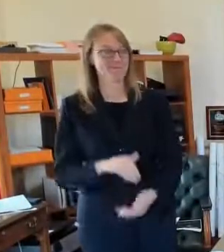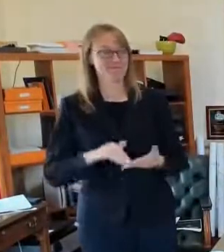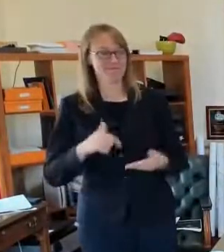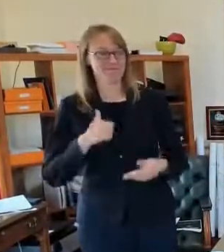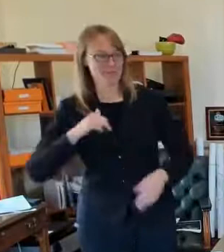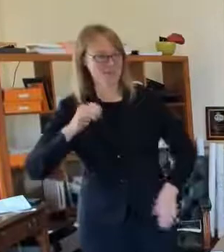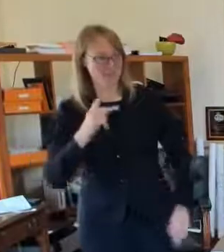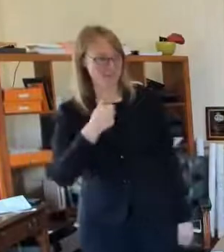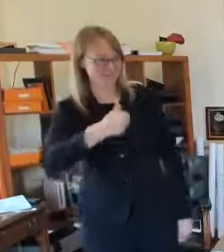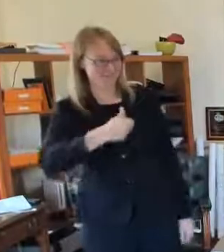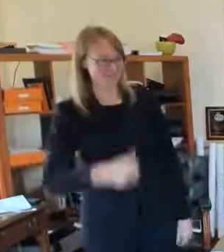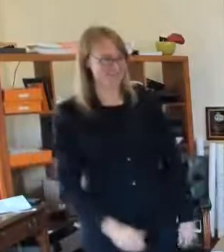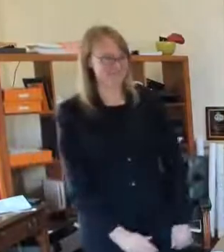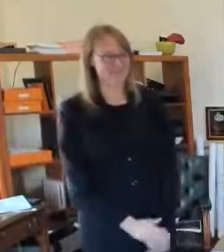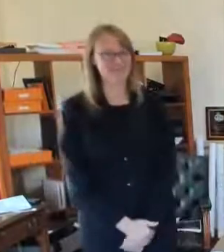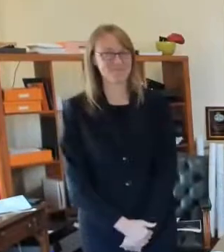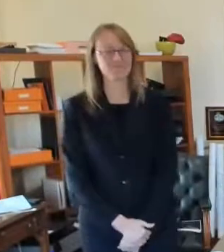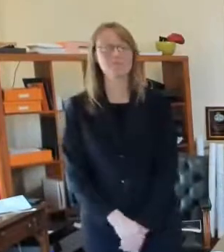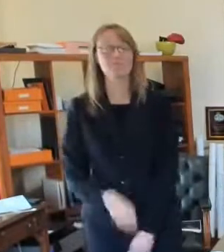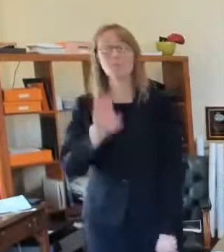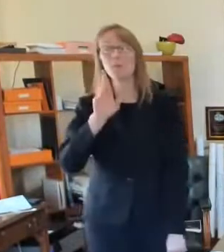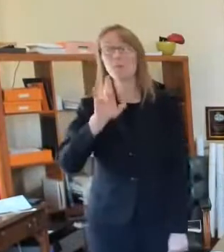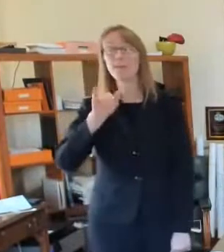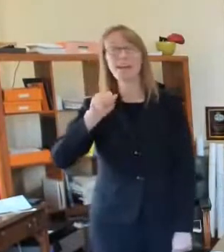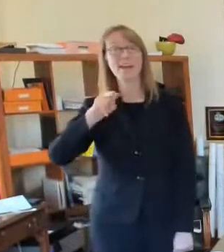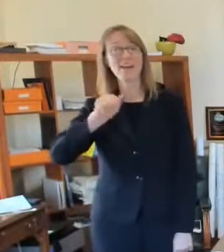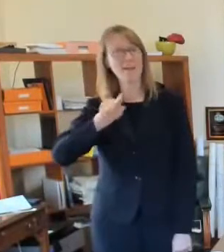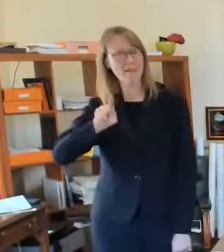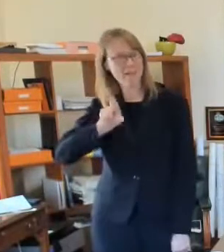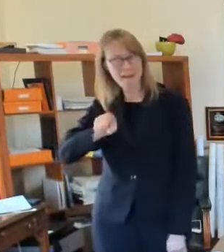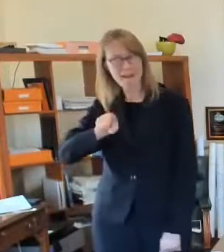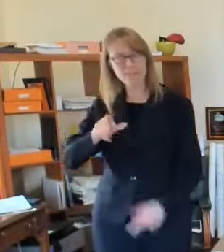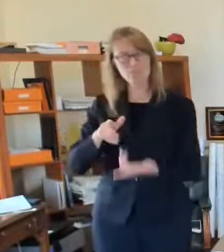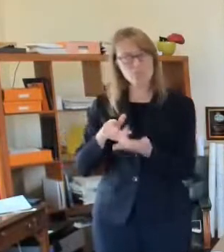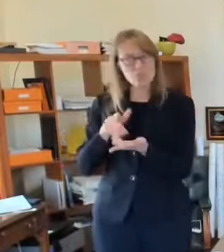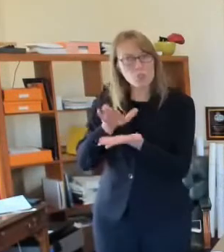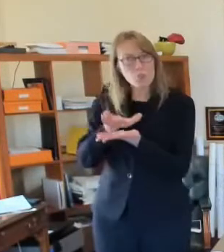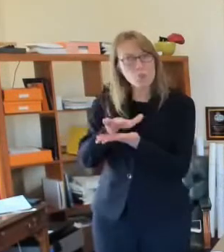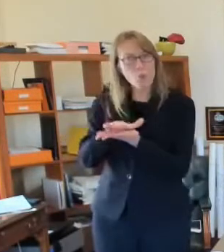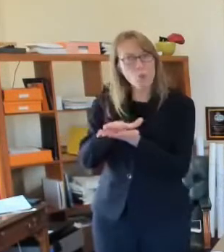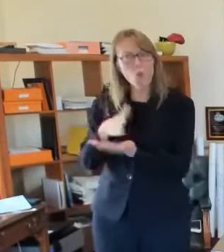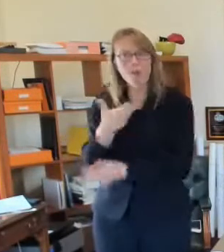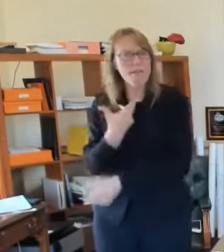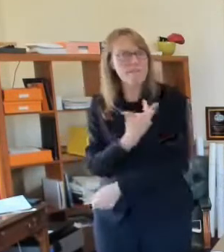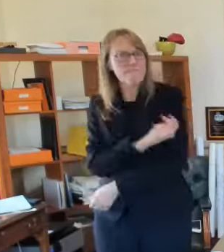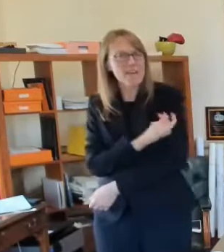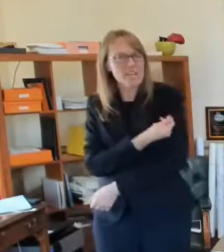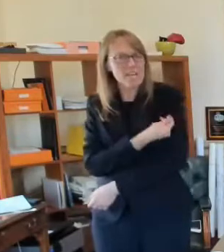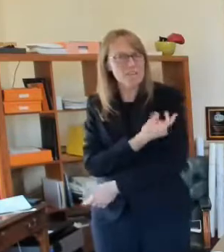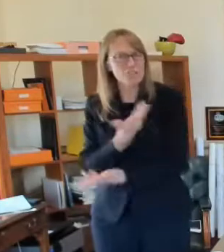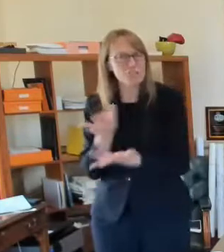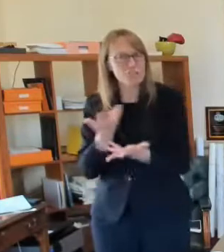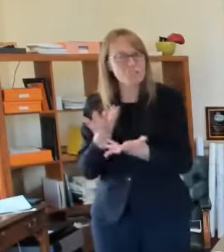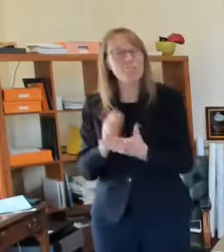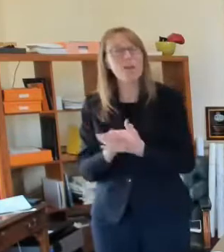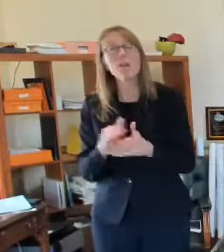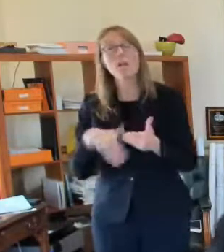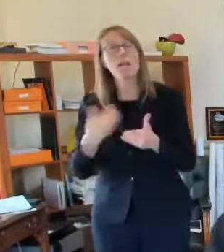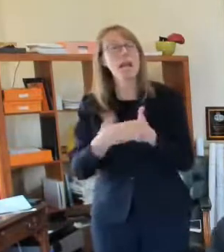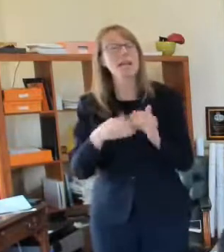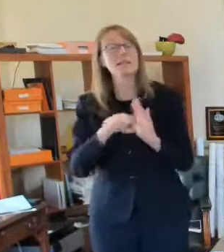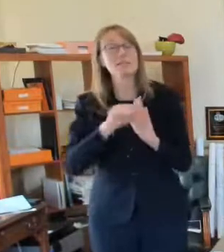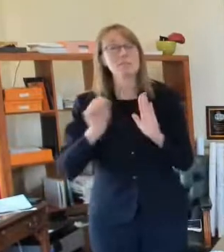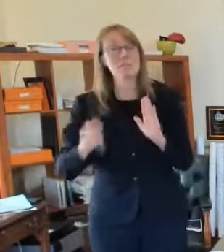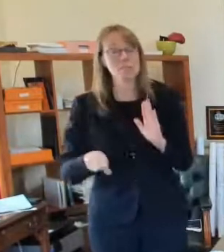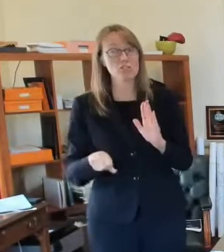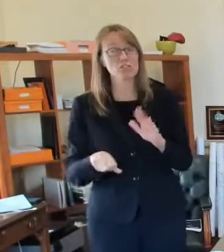good okay uh brianna's question has to do with school and getting back vaccinated uh what do you think next semester looks